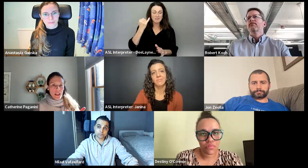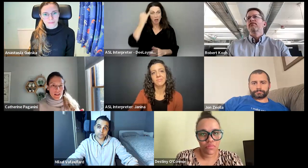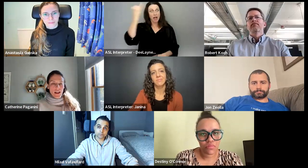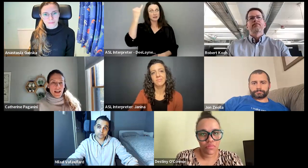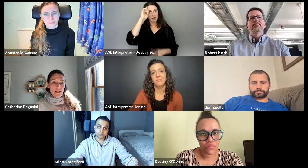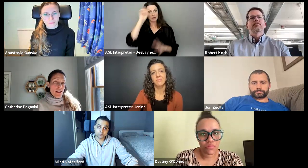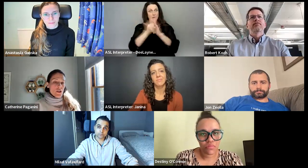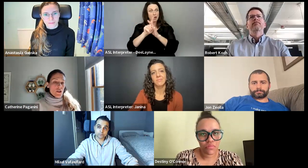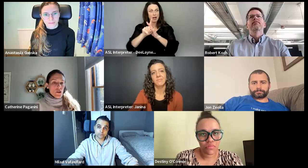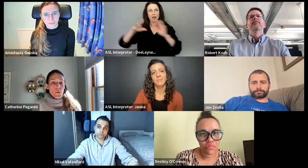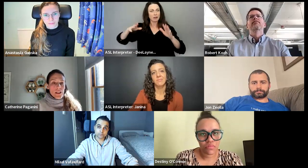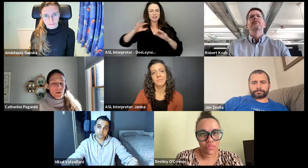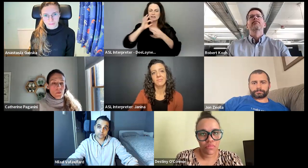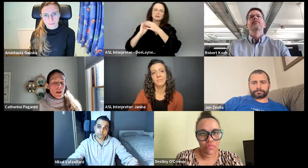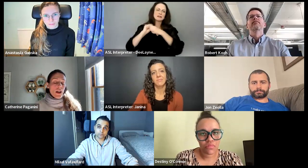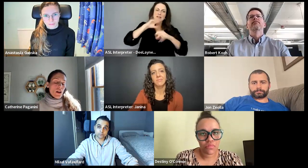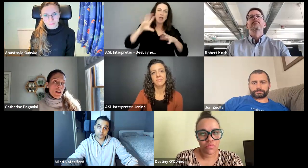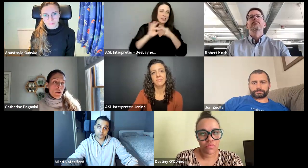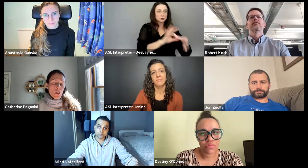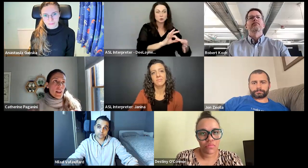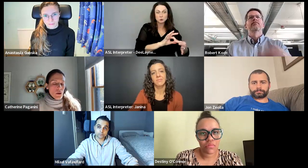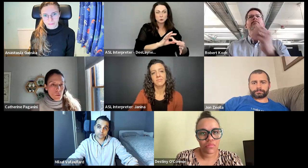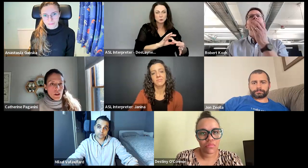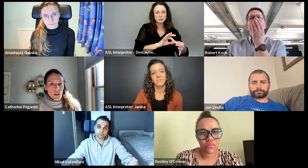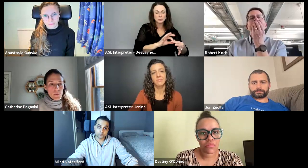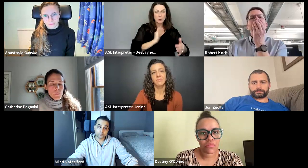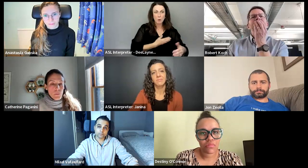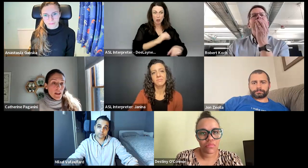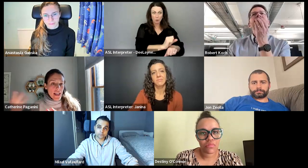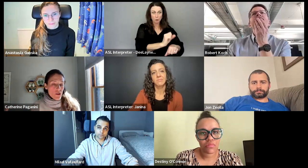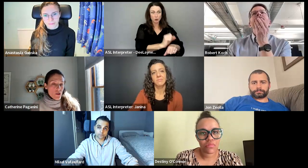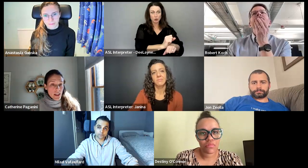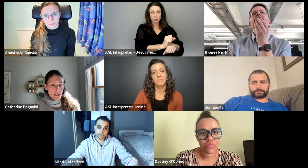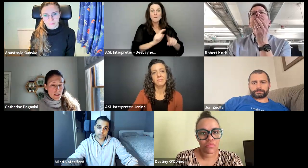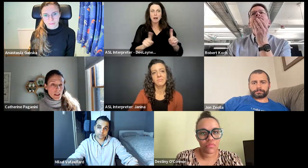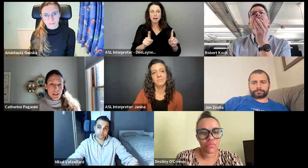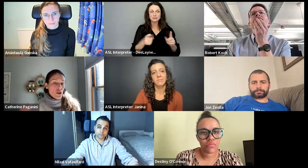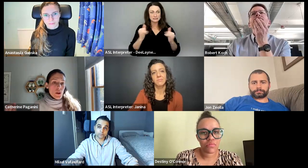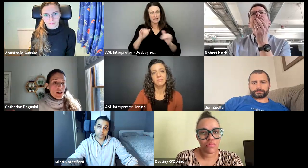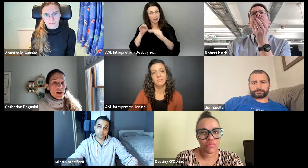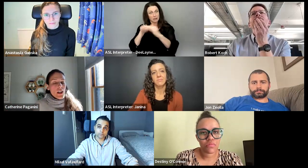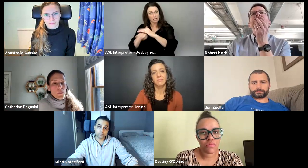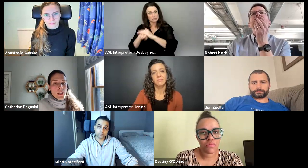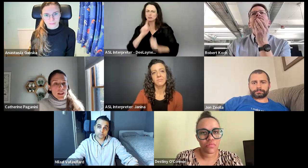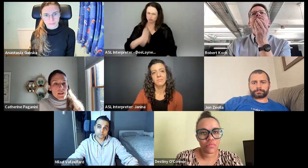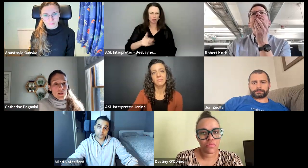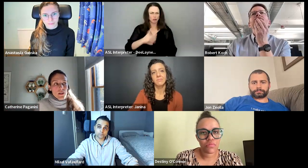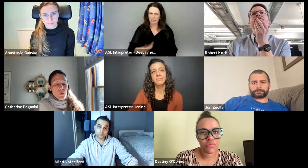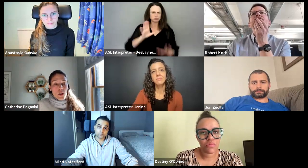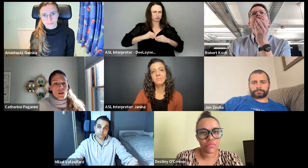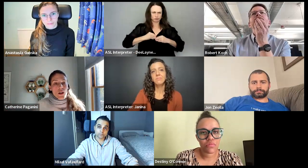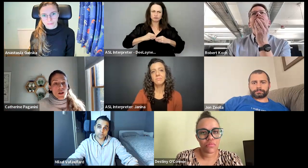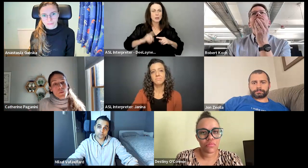of the blue, that is not, has nothing to do with what, uh, with our work, but has to do with accessibility. Sure. But